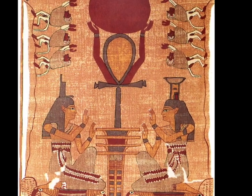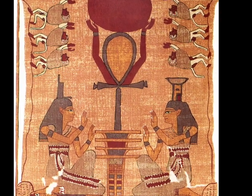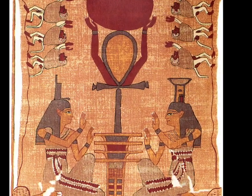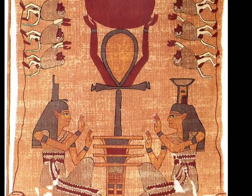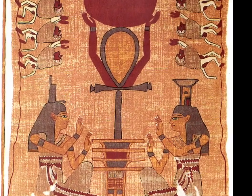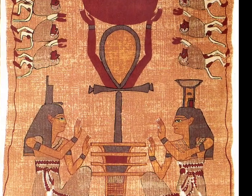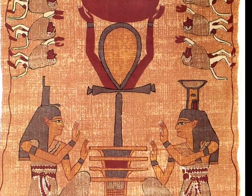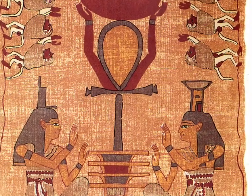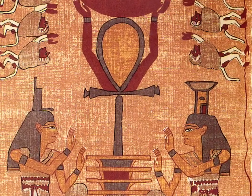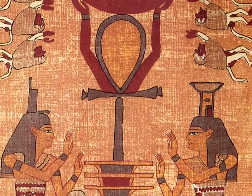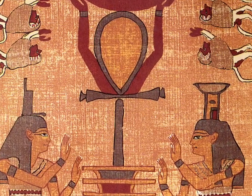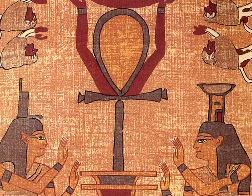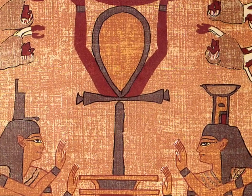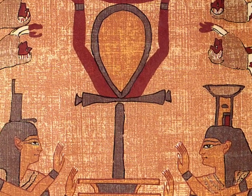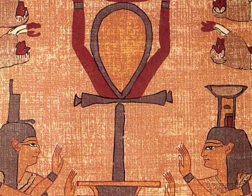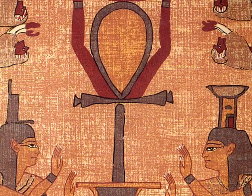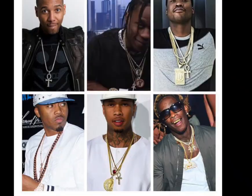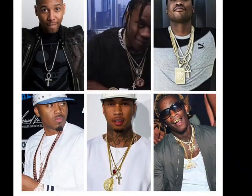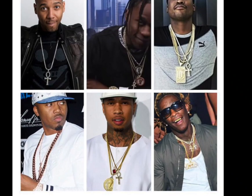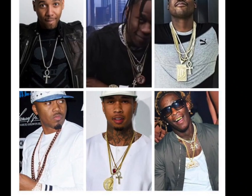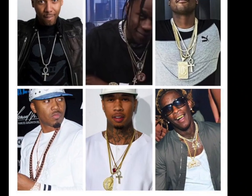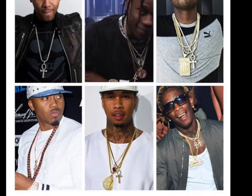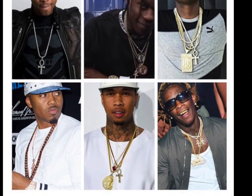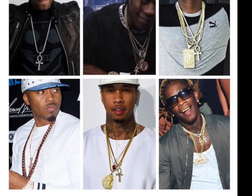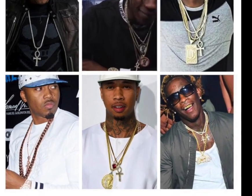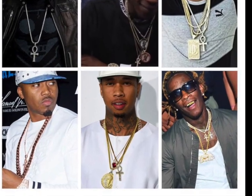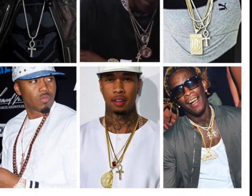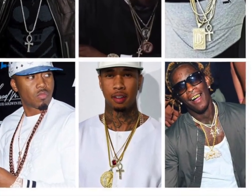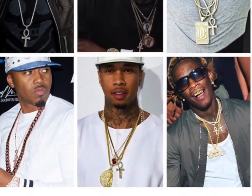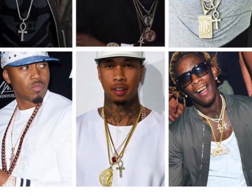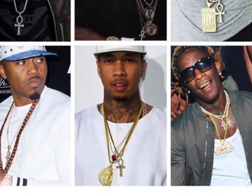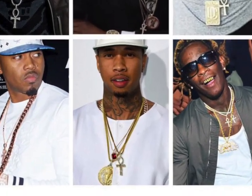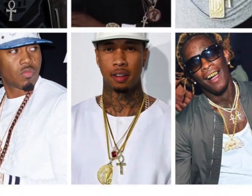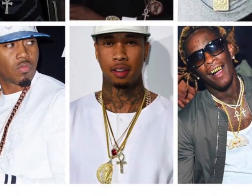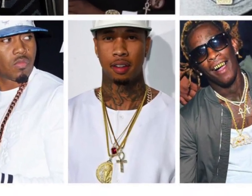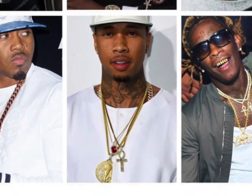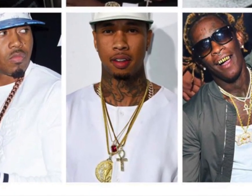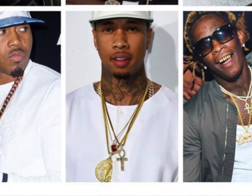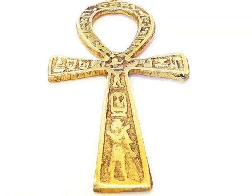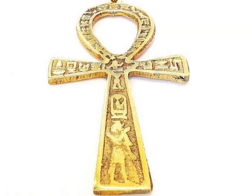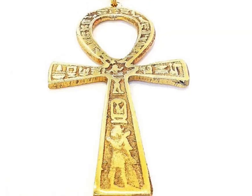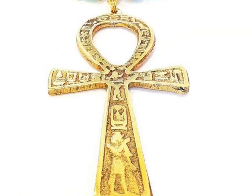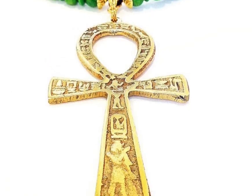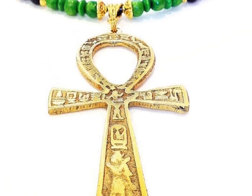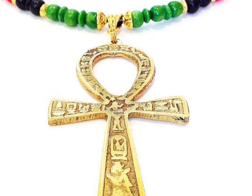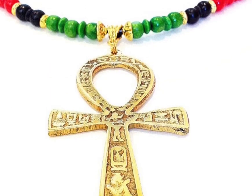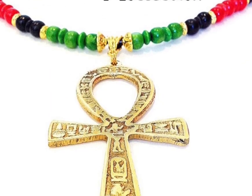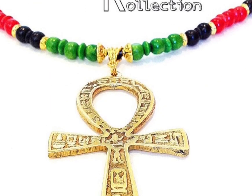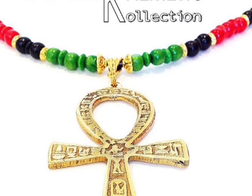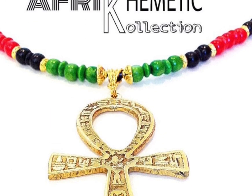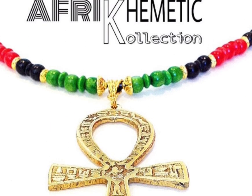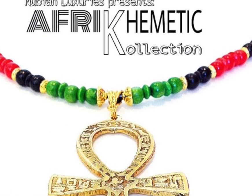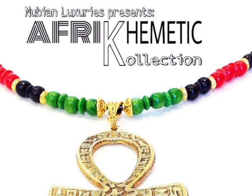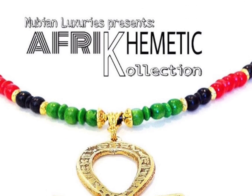Egyptian symbol of life, and it's been adopted as a symbol by a lot of folks in the black community as a symbol of black pride and black solidarity.